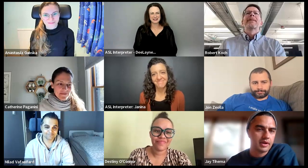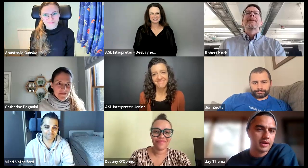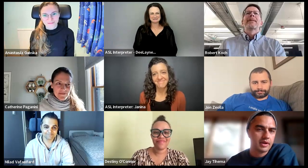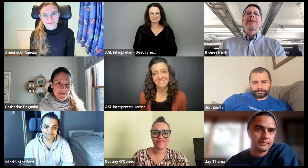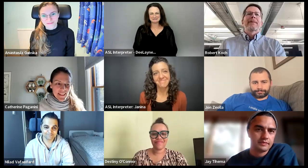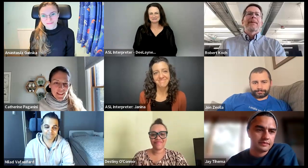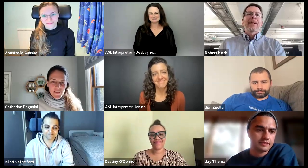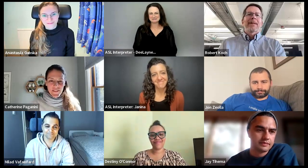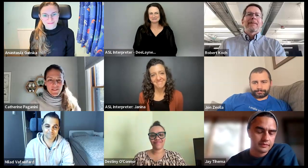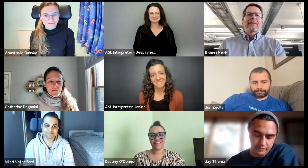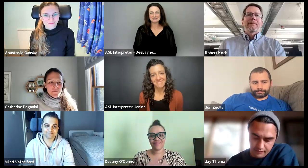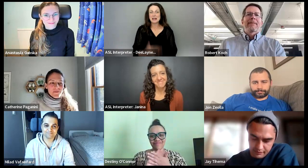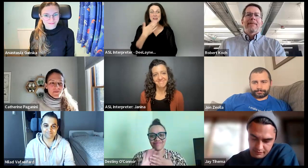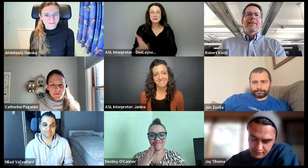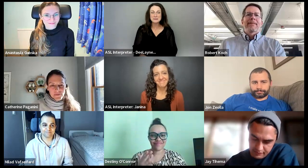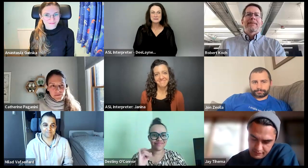Great. Thank you.